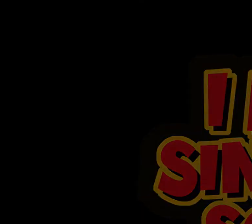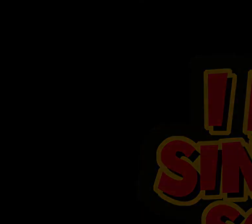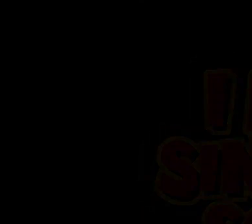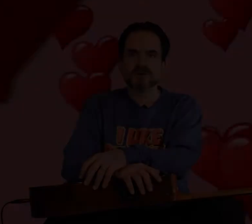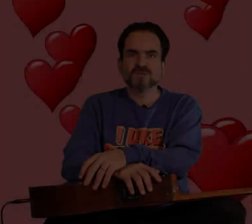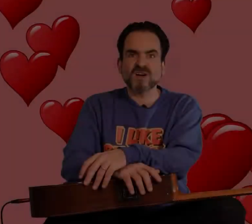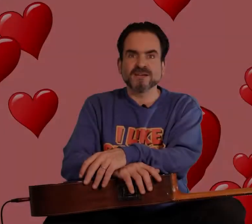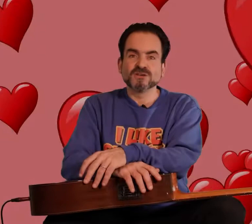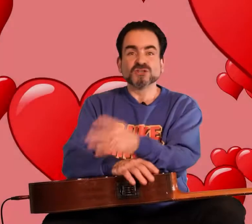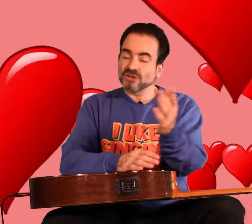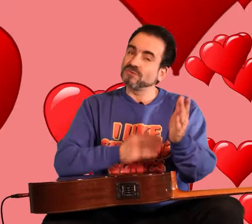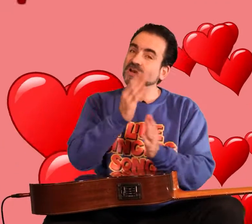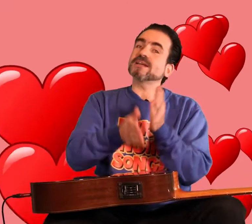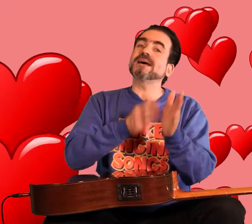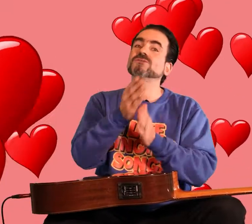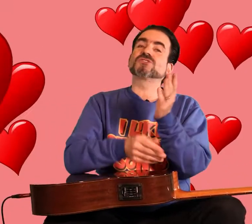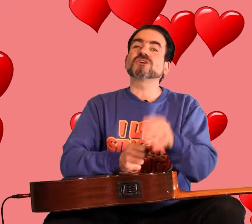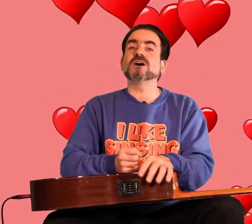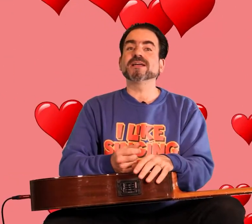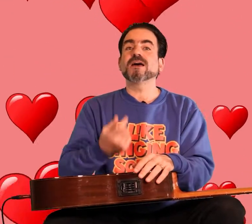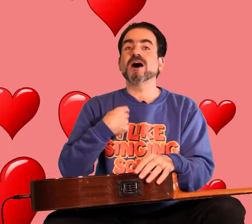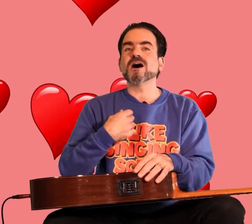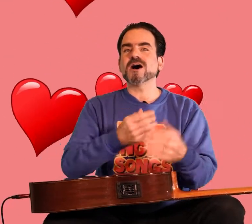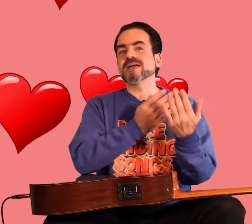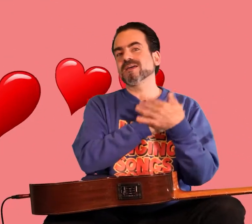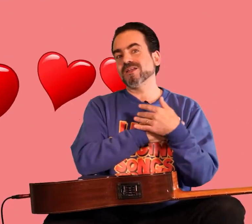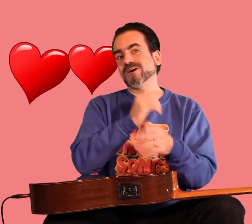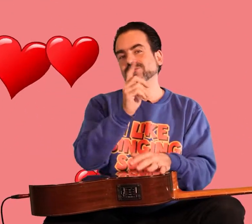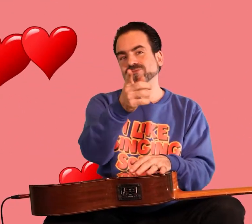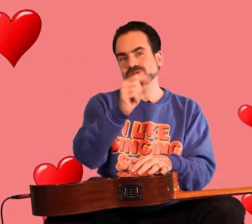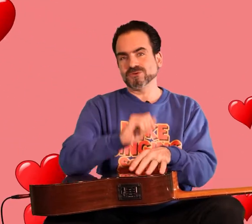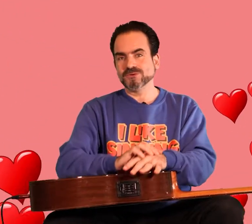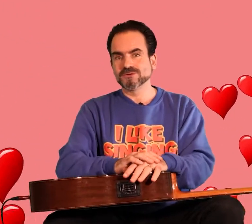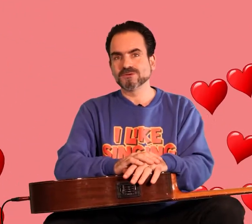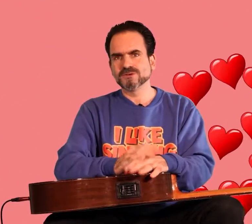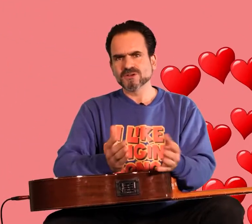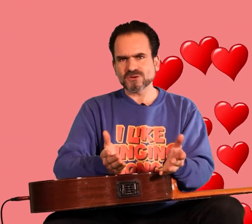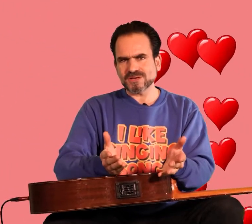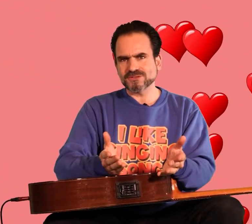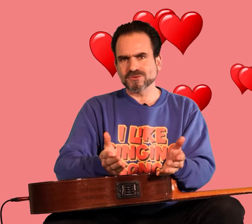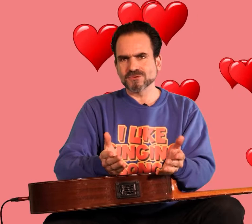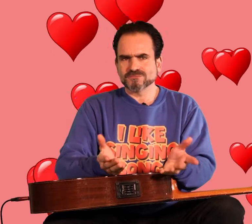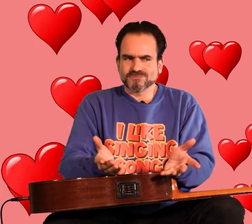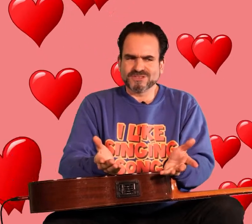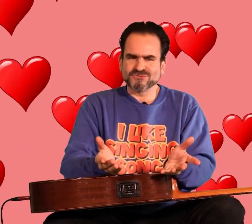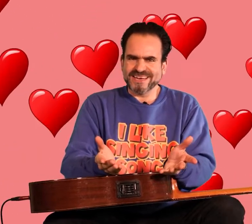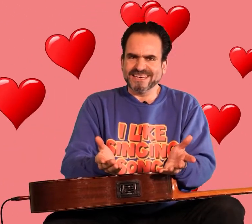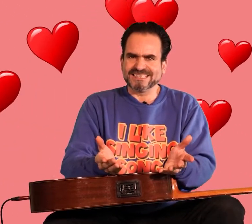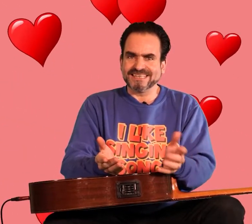right so you've learned how to sign I love you so I thought we should really sing